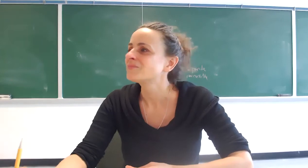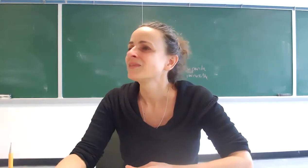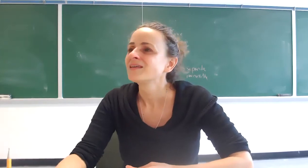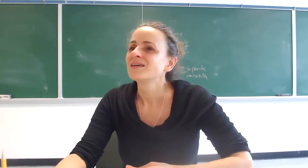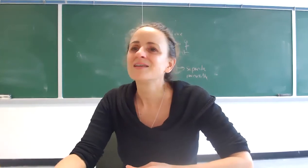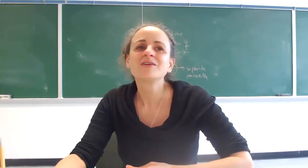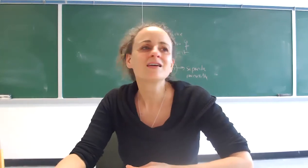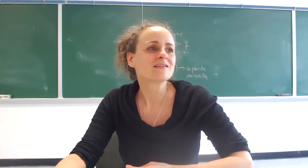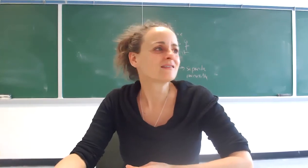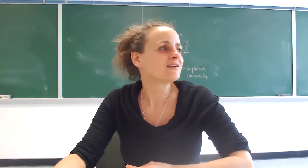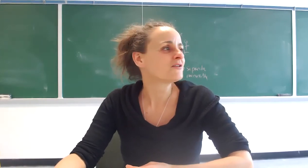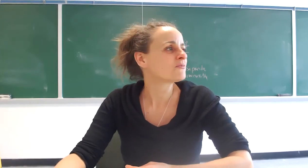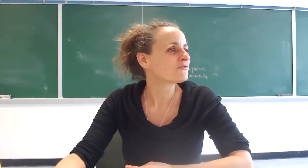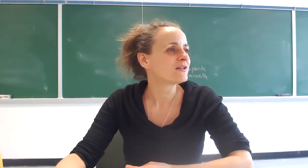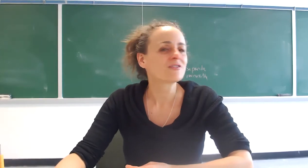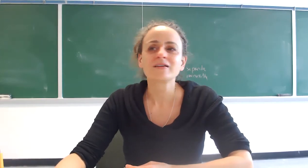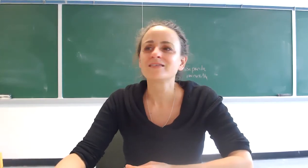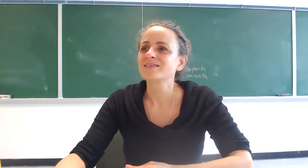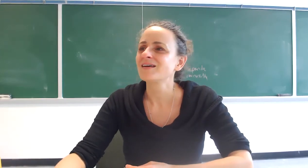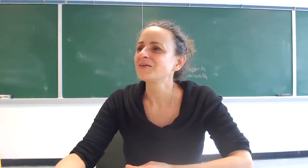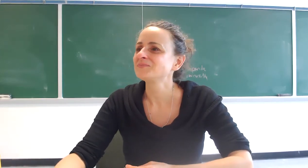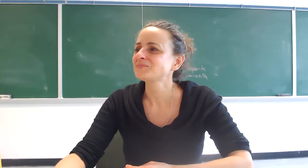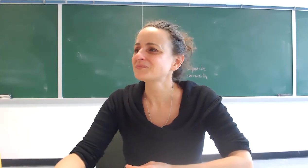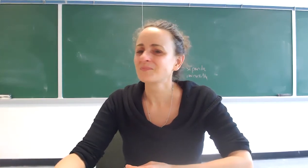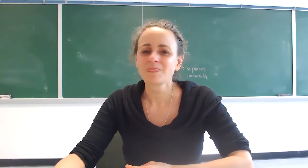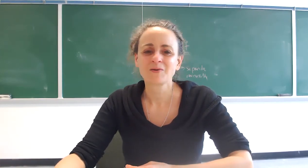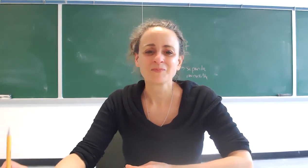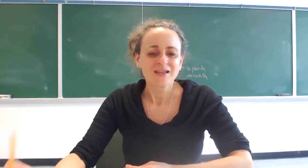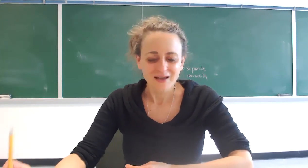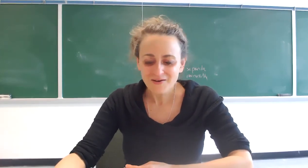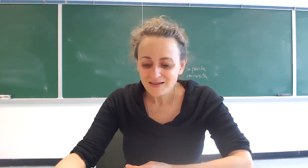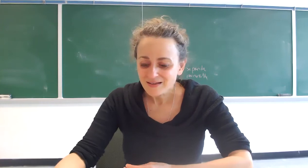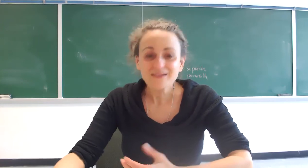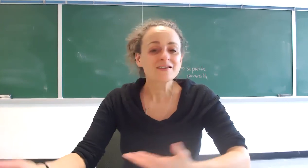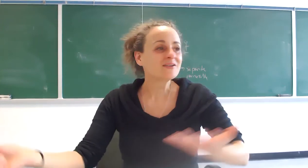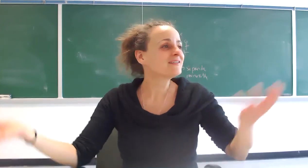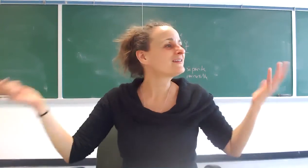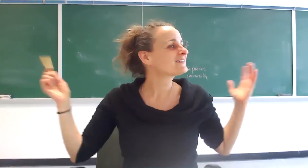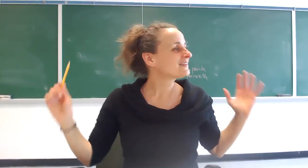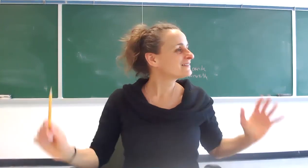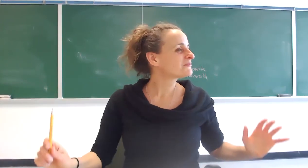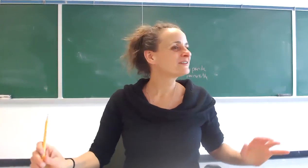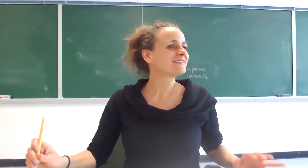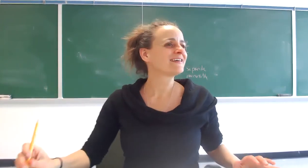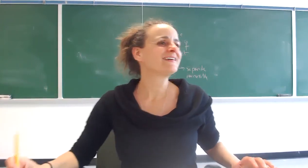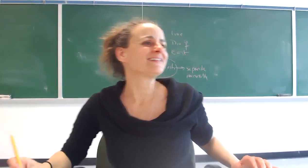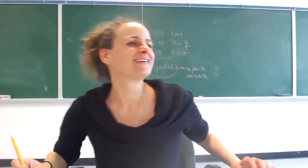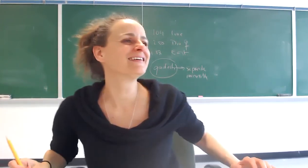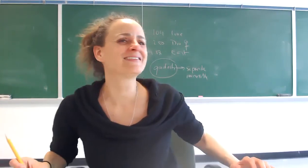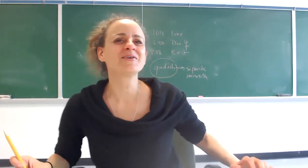anybody else any other profound thoughts um cool all right let's call it a day it's a nice spring day let's go